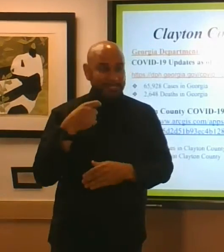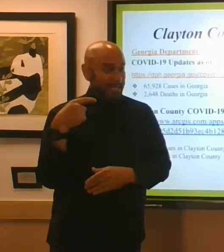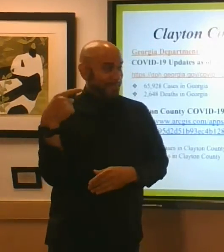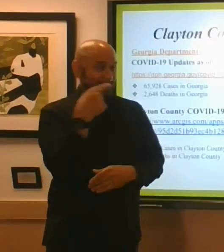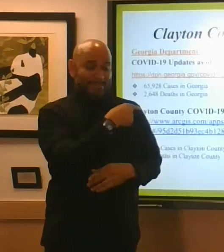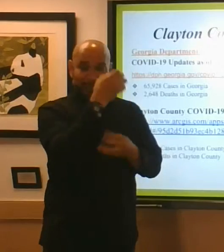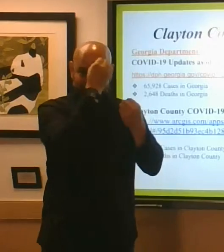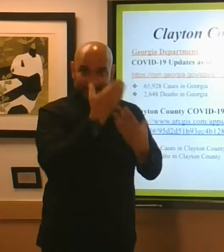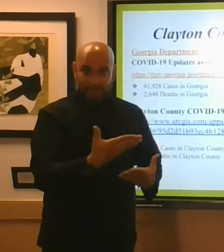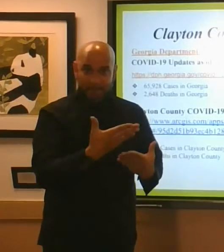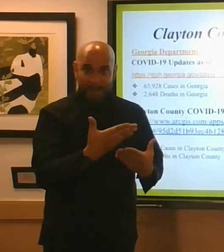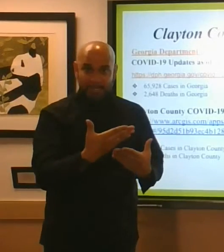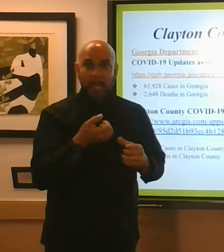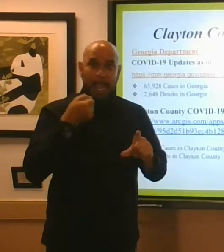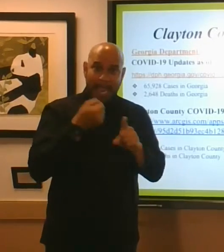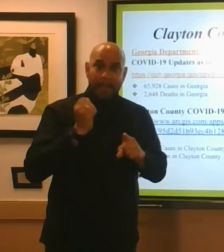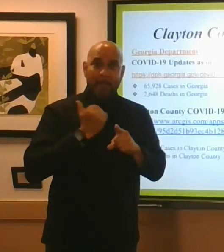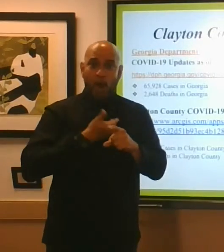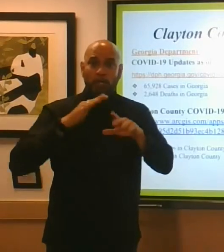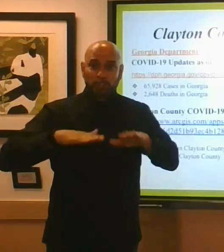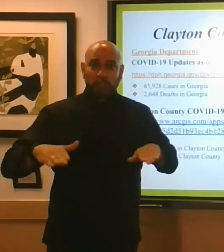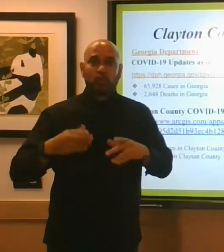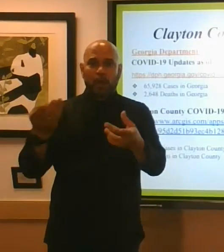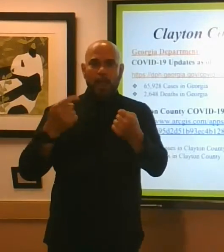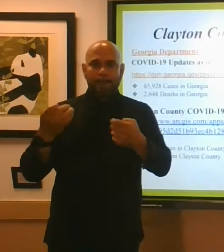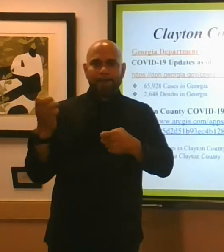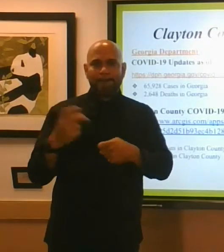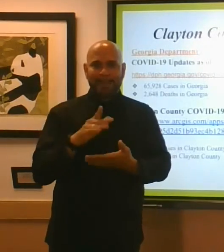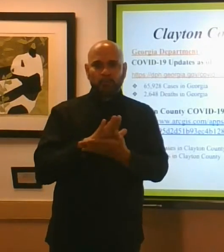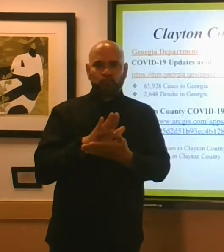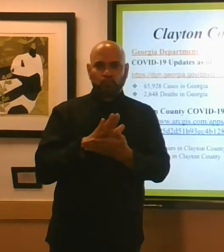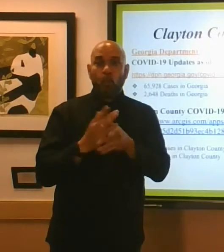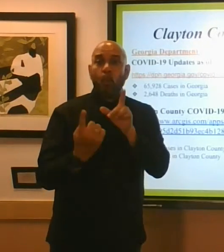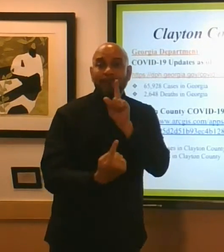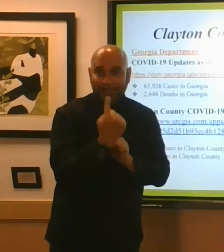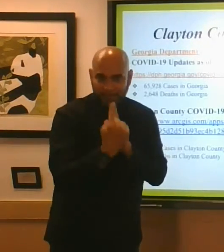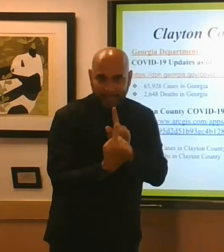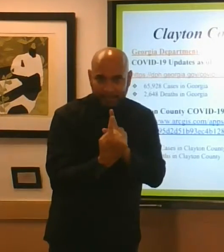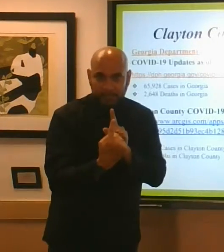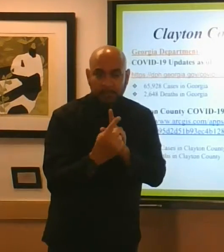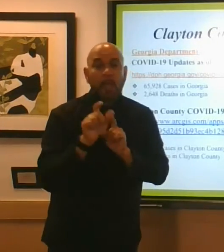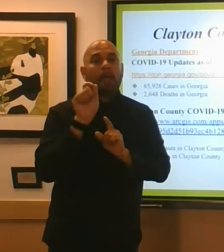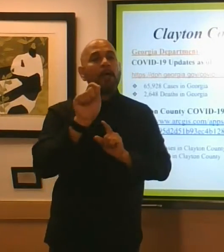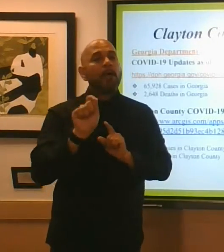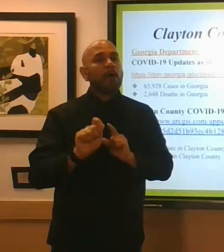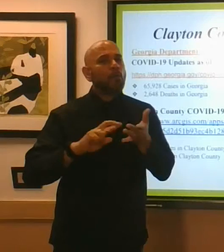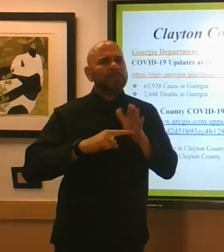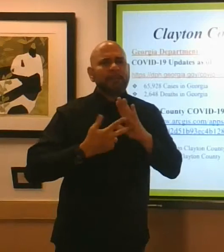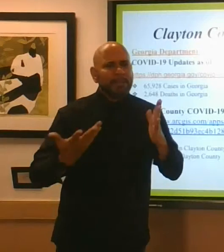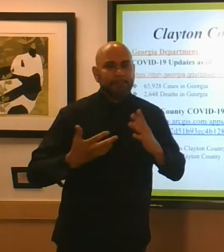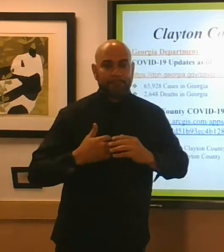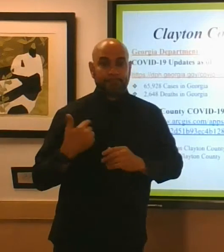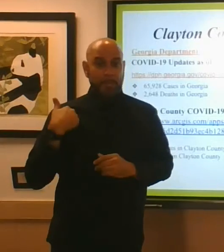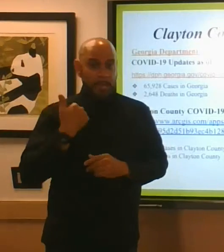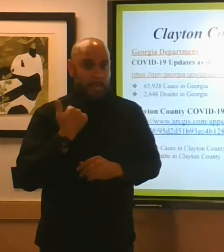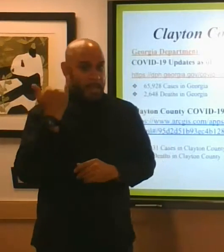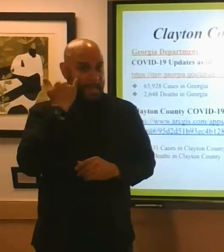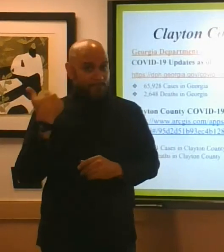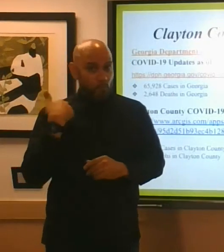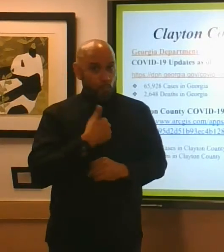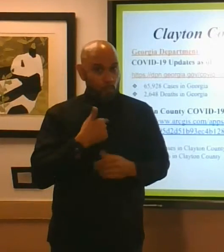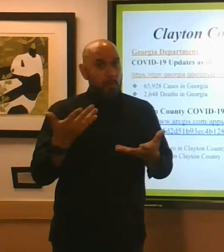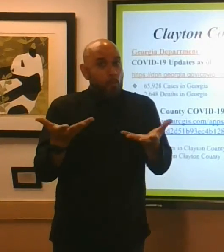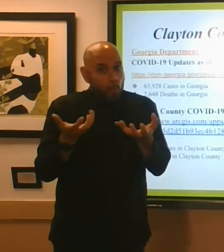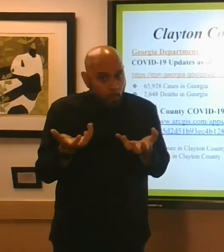impacts our children going back to school face to face therefore if we want if we want